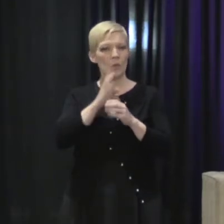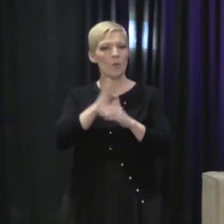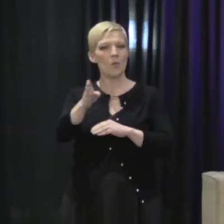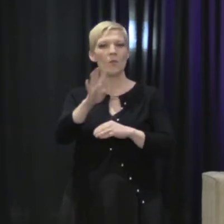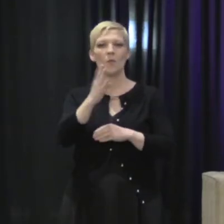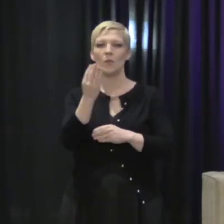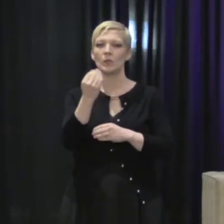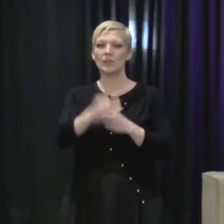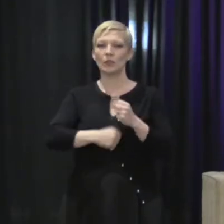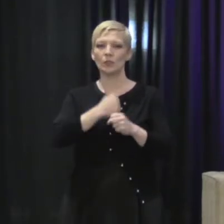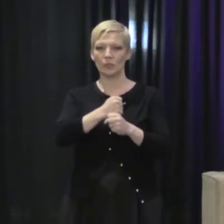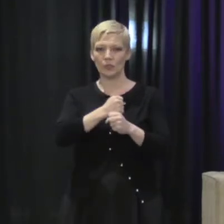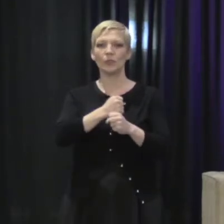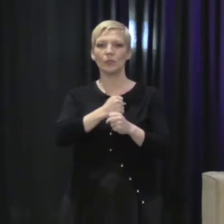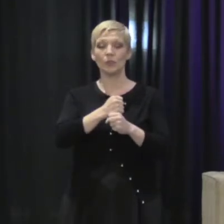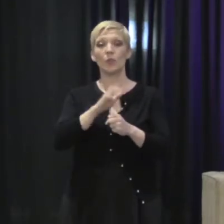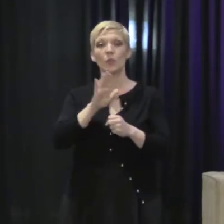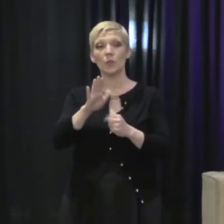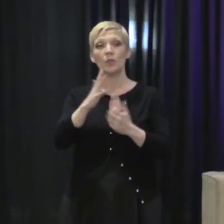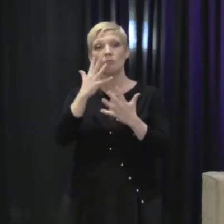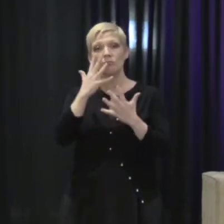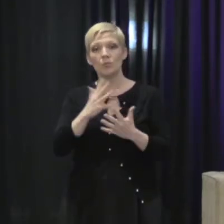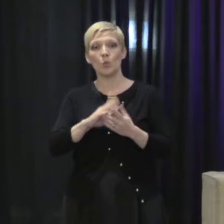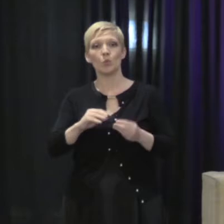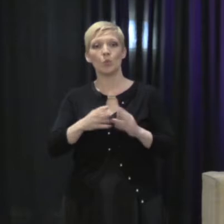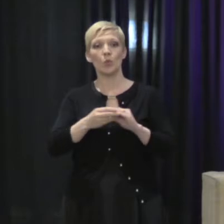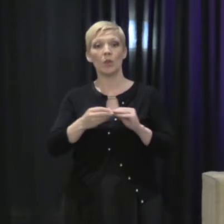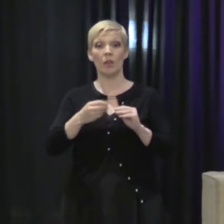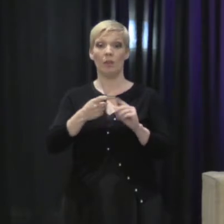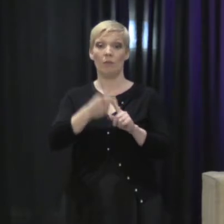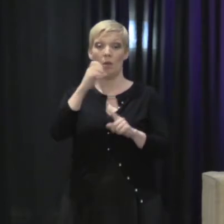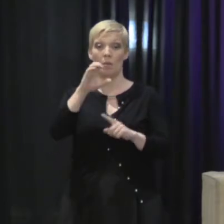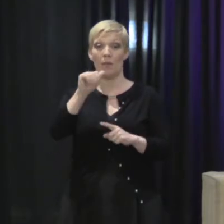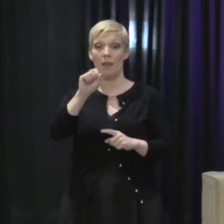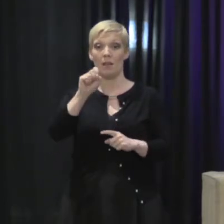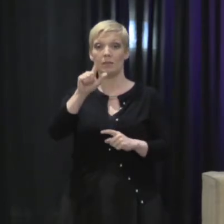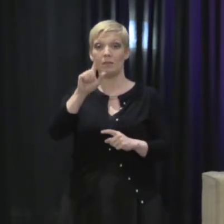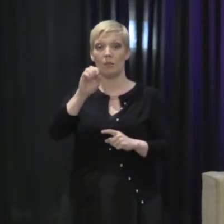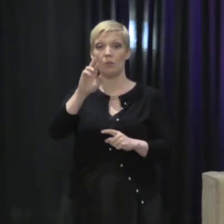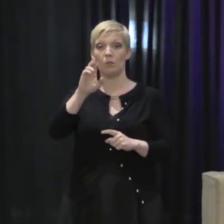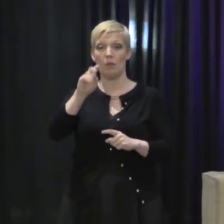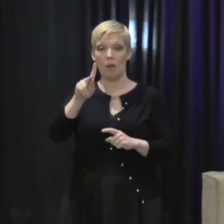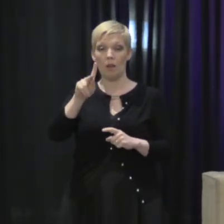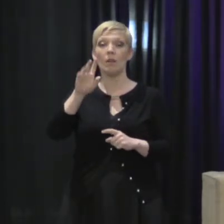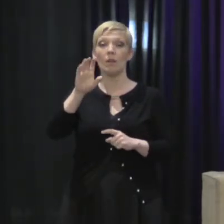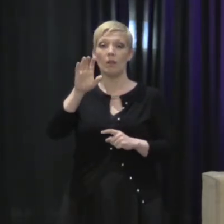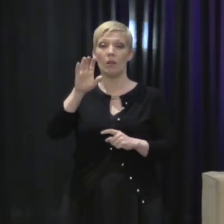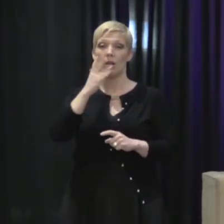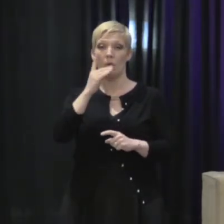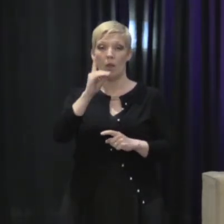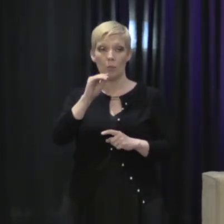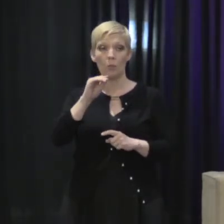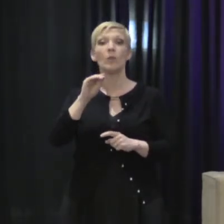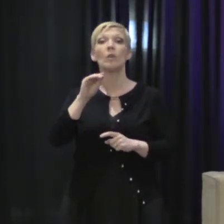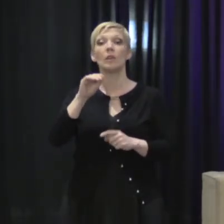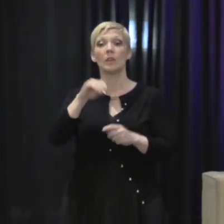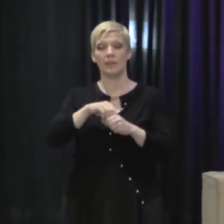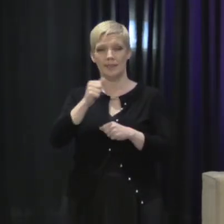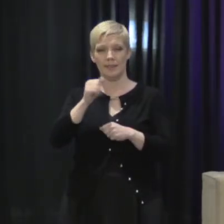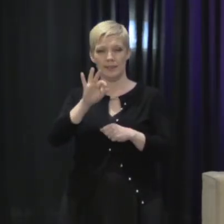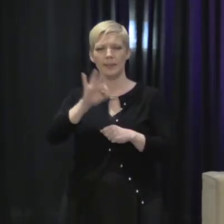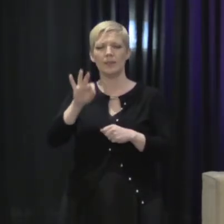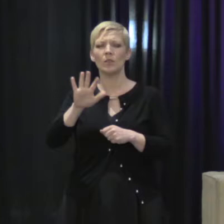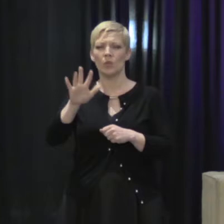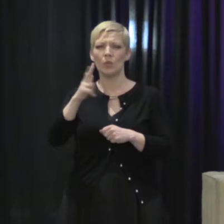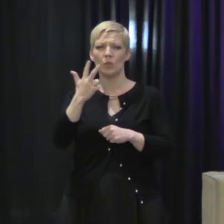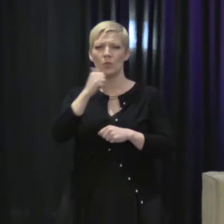Her tragic story comes from Castle Rock, Colorado. In 1999, her three children, her three daughters